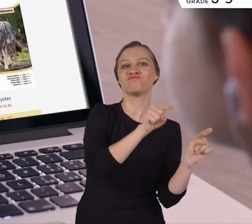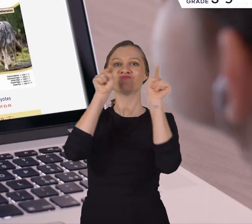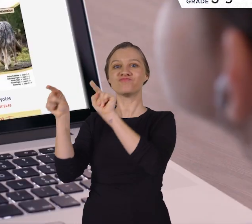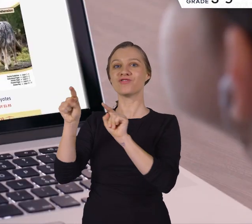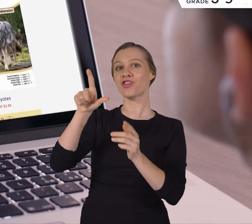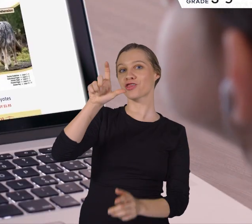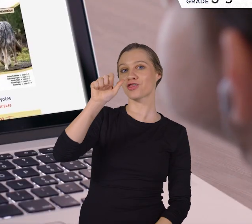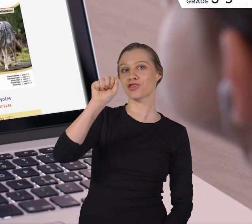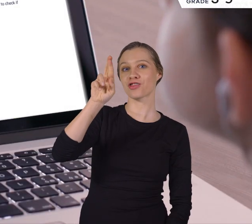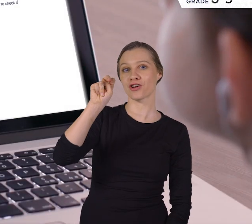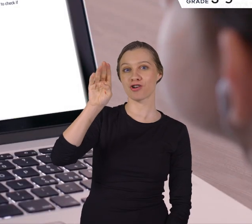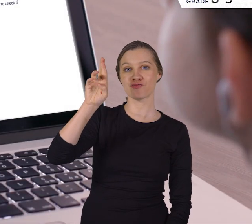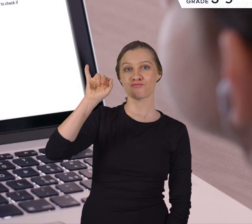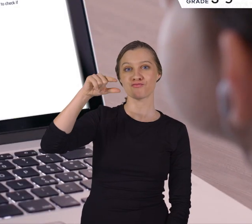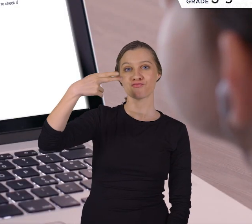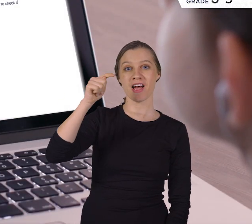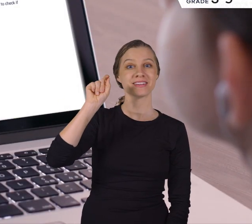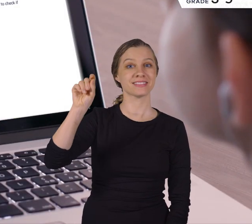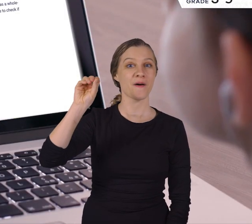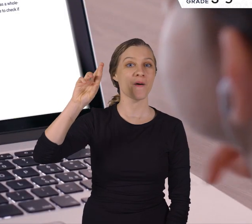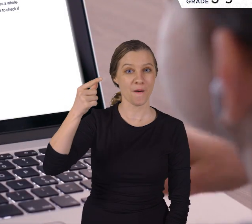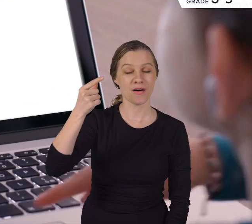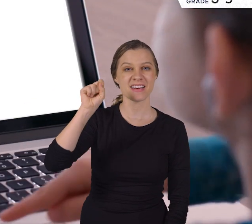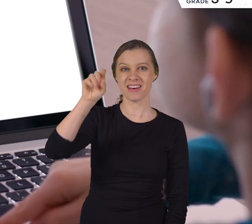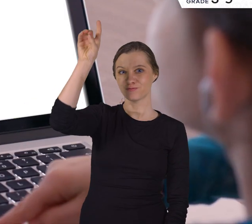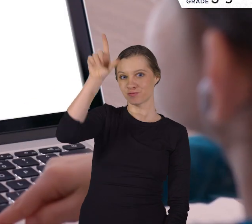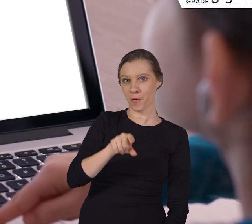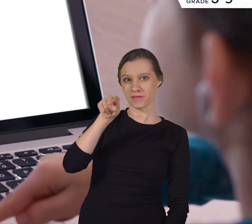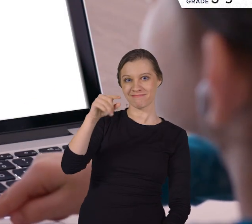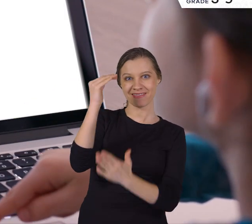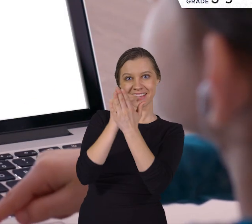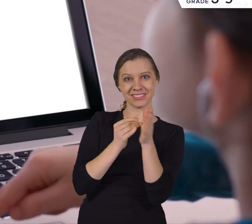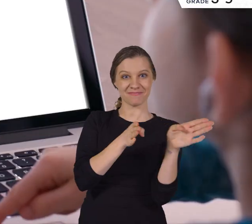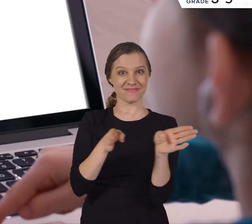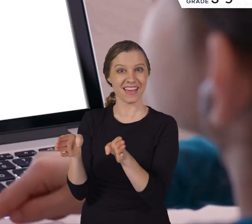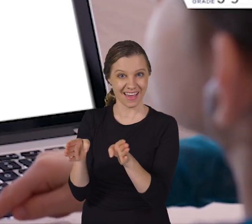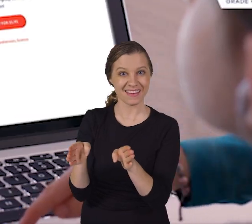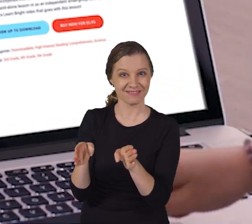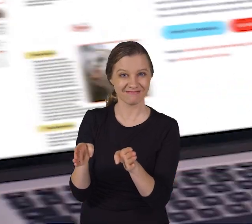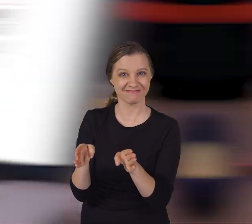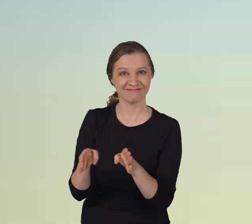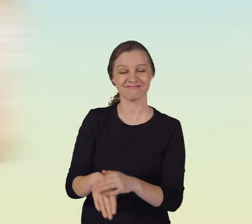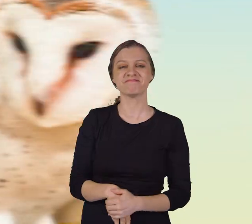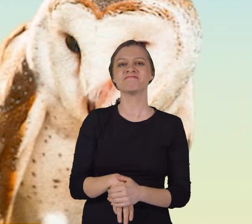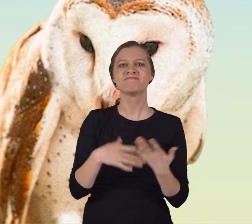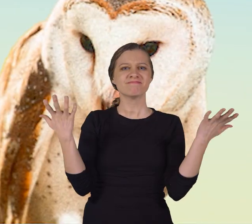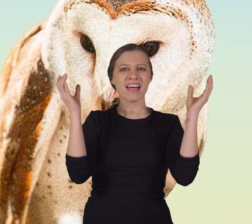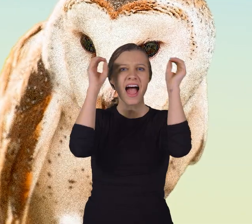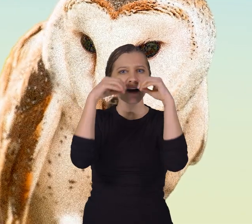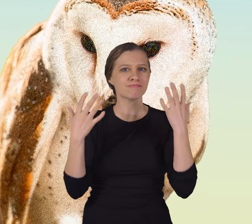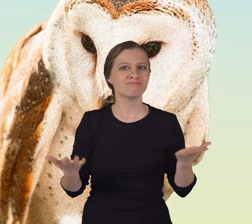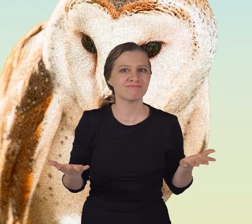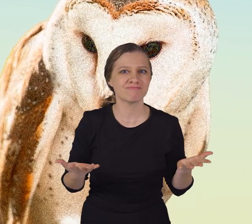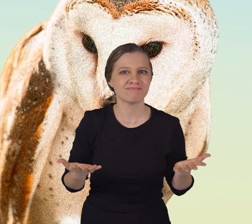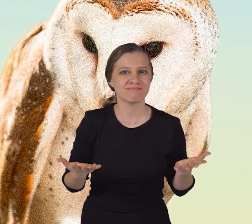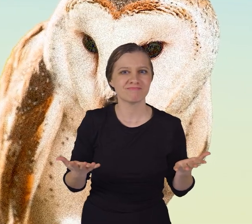us, check out learnbright.org to find this lesson plan. What is an owl?